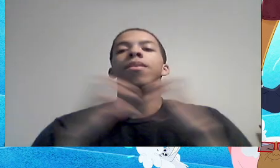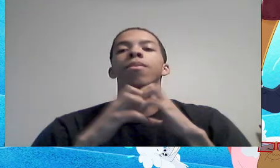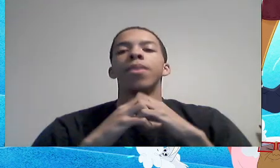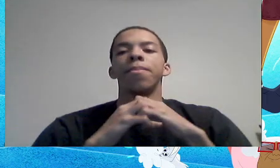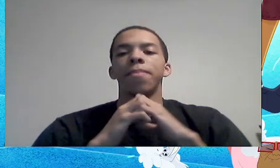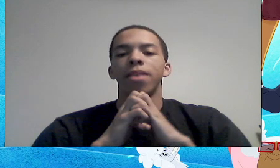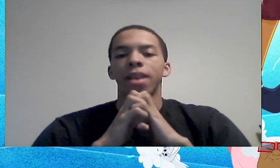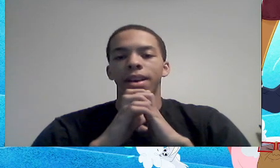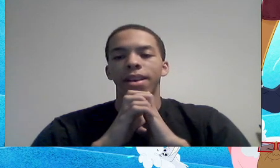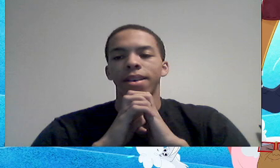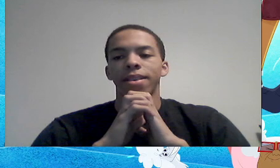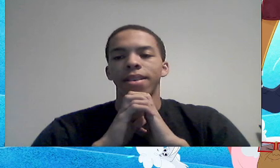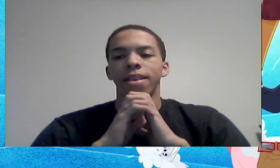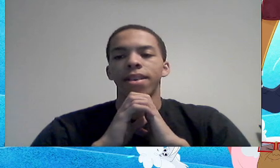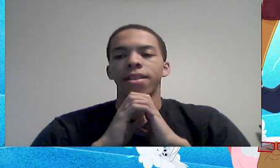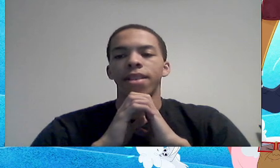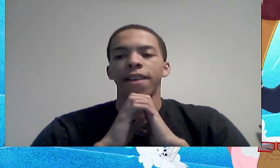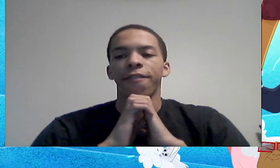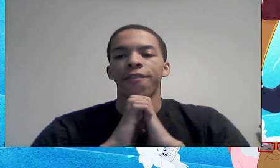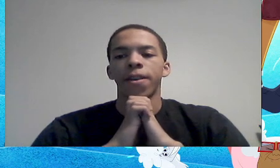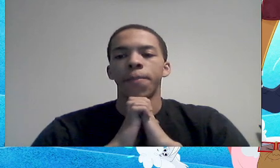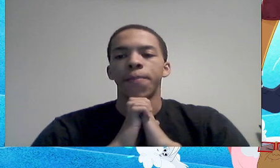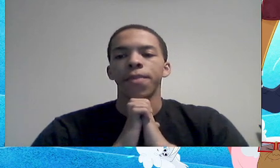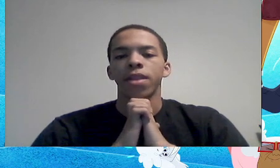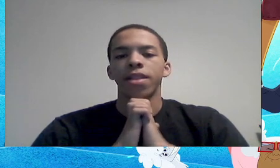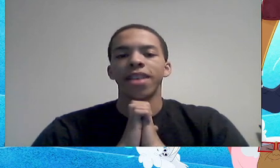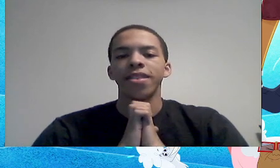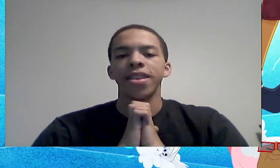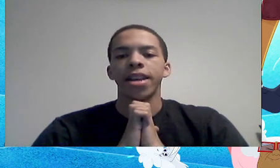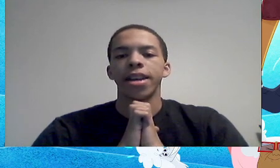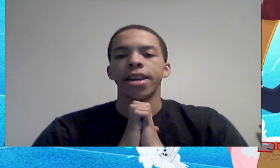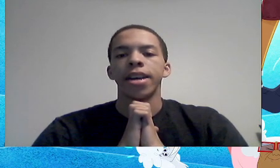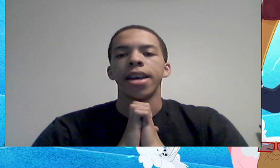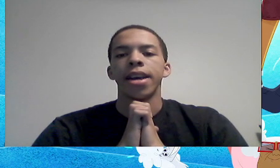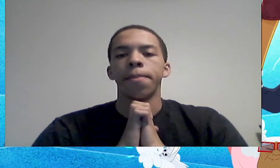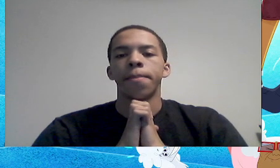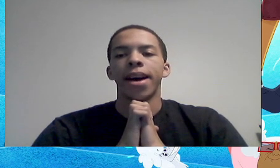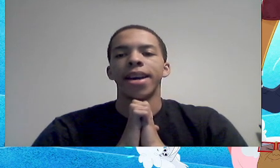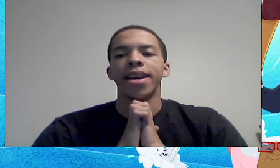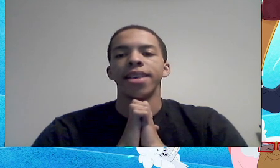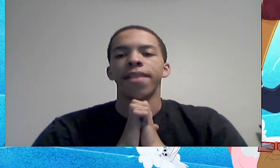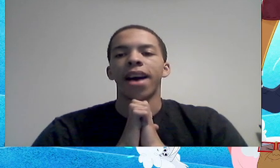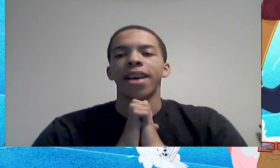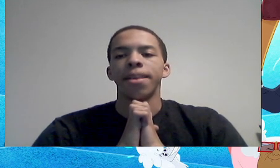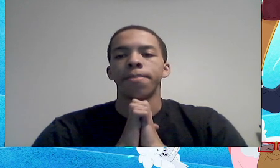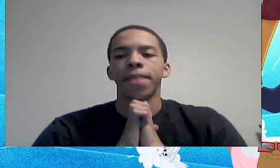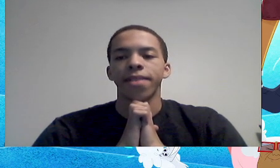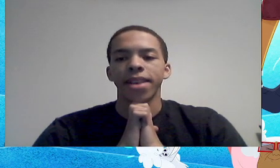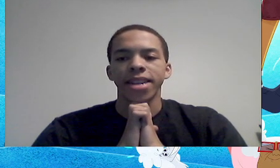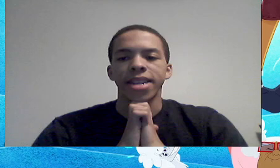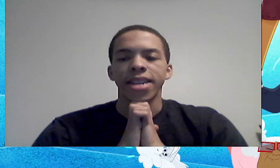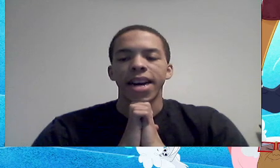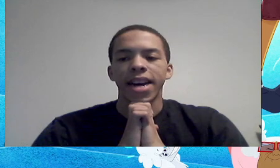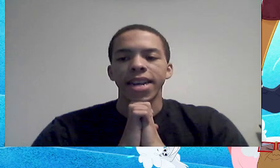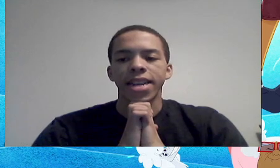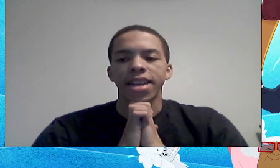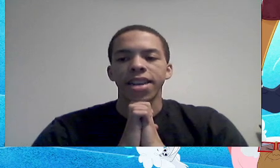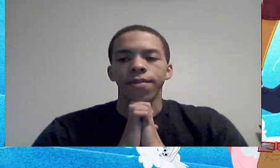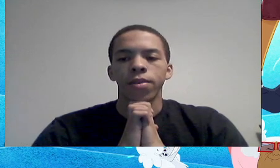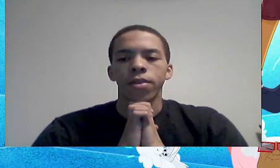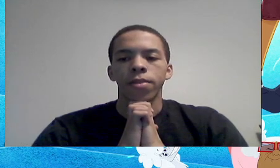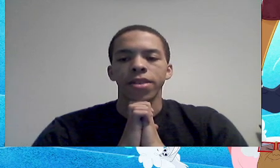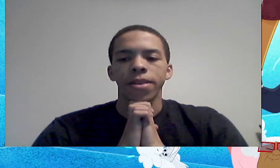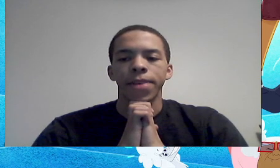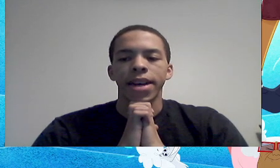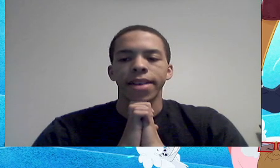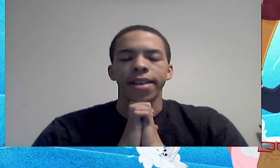And, one, like, from La Ciega and Maya, and Michael, I could, I could